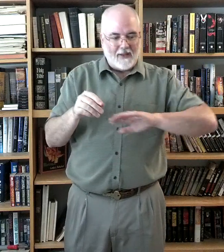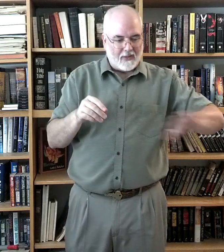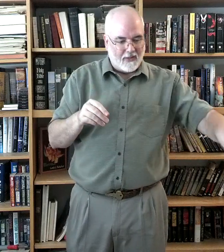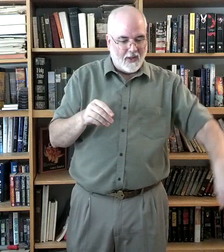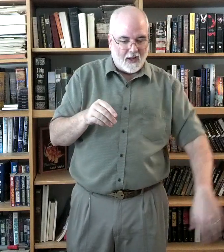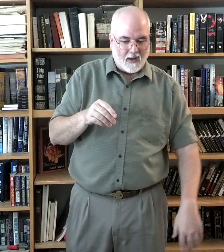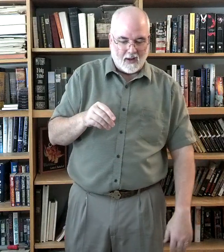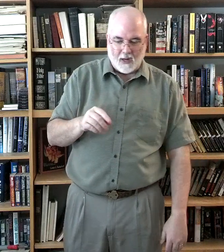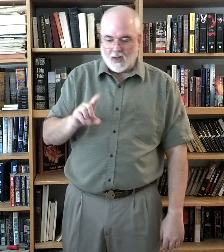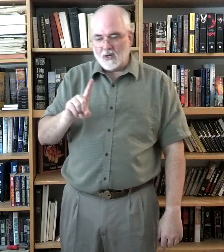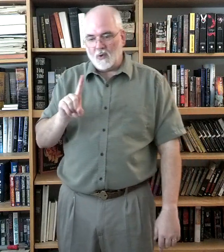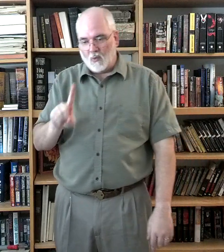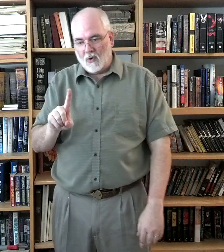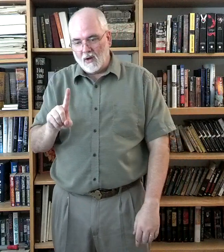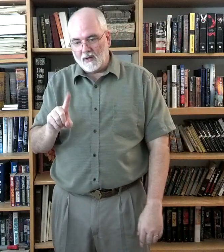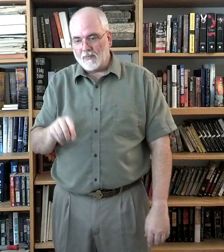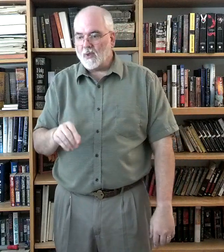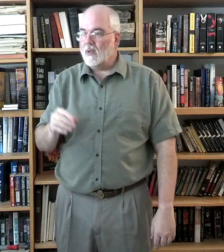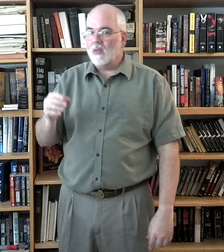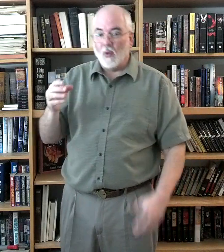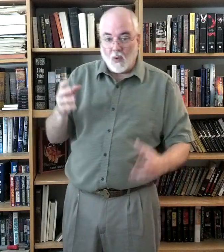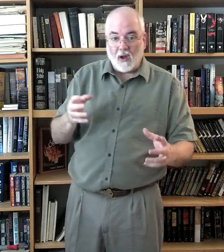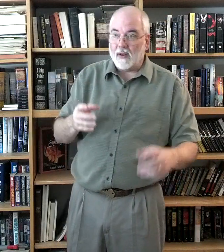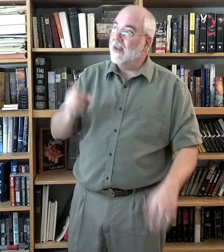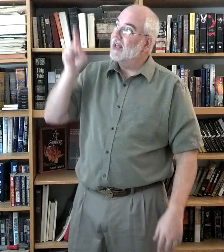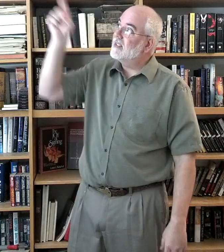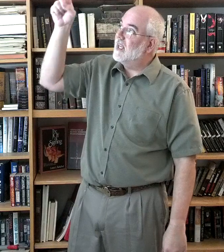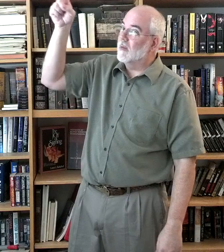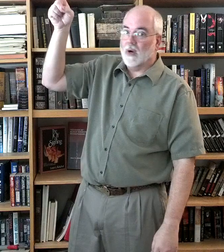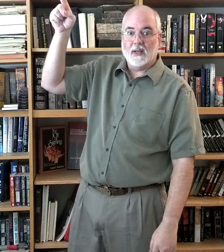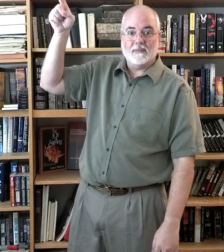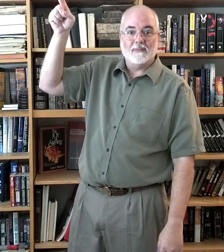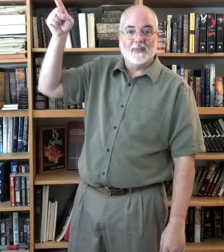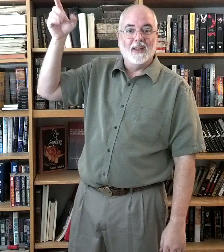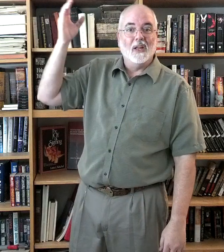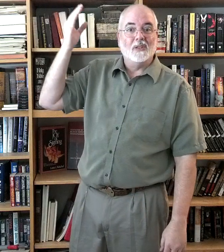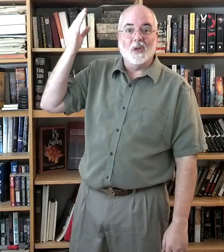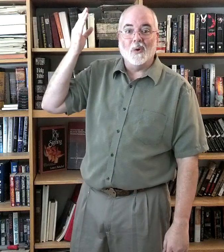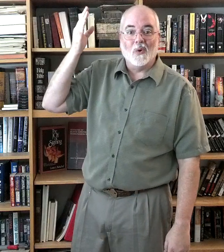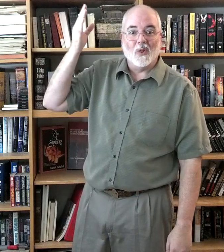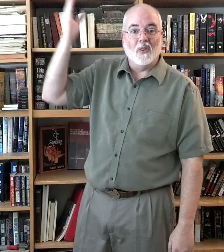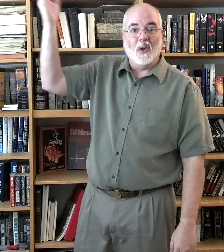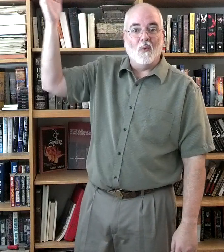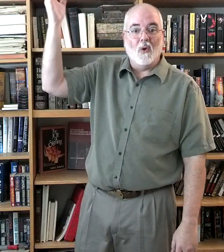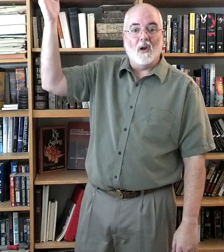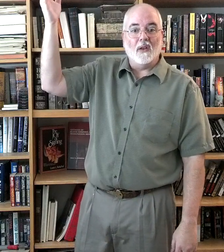out the and we're not going to do one. The one is him. Right? So, the one